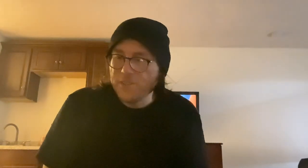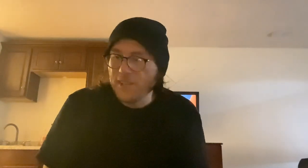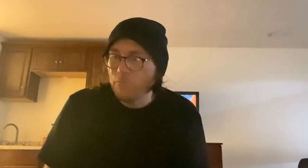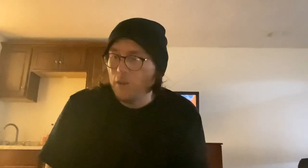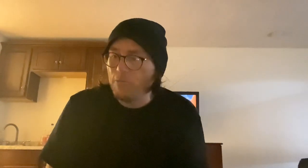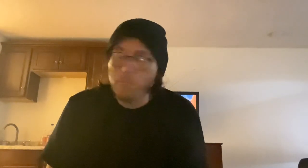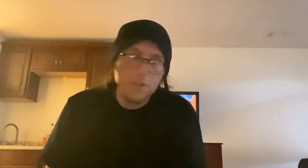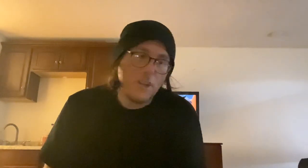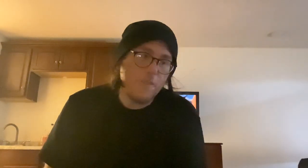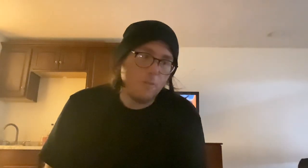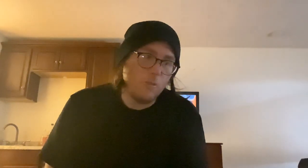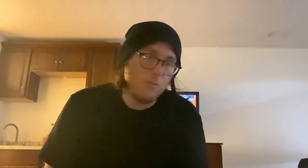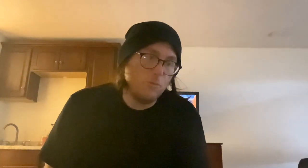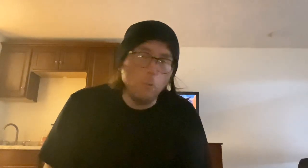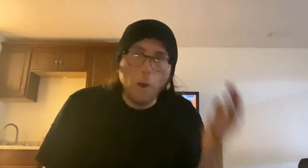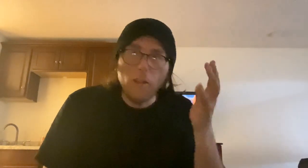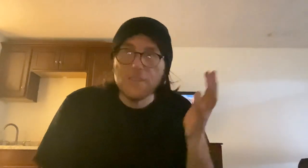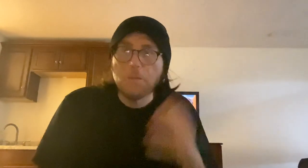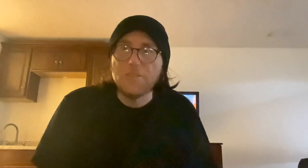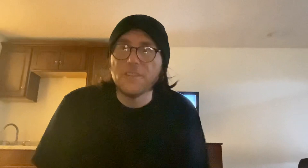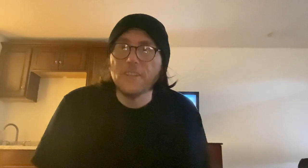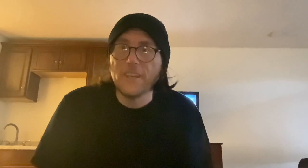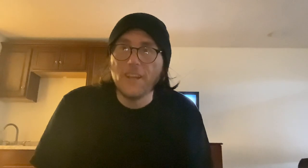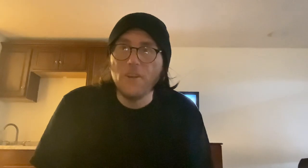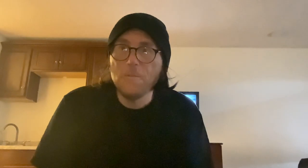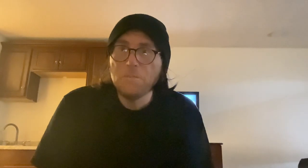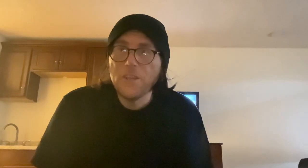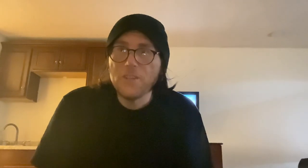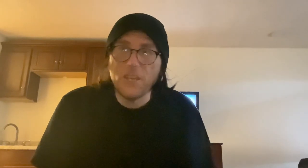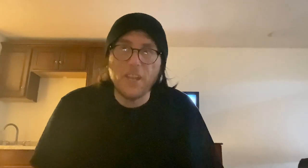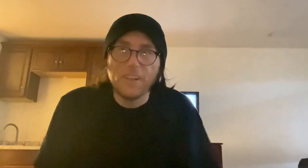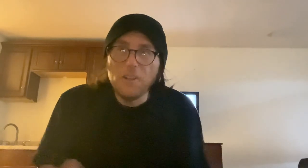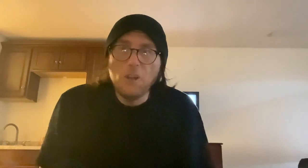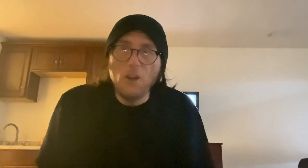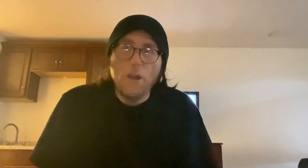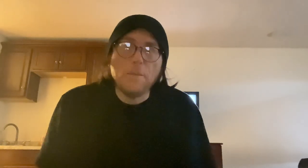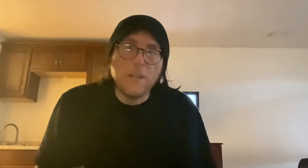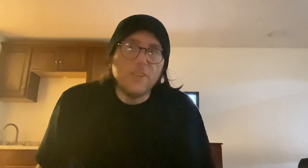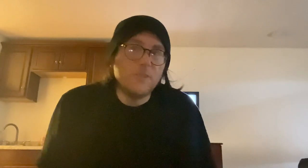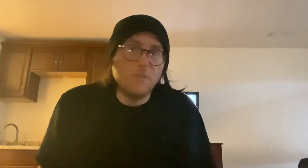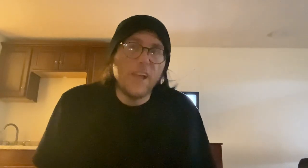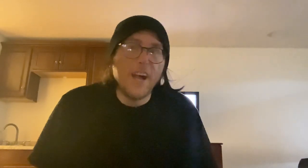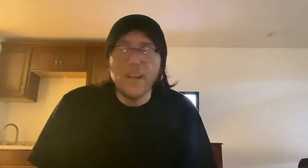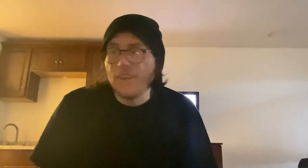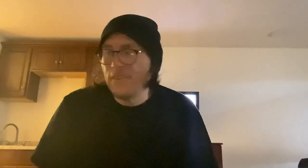that want to rip us off or lowball us, basically, you know, saying, oh, anybody can do that, you know.